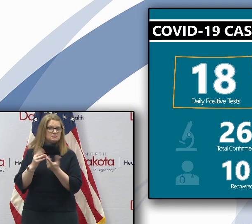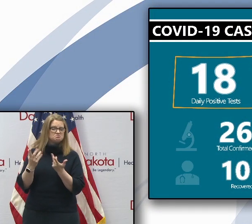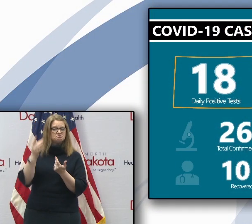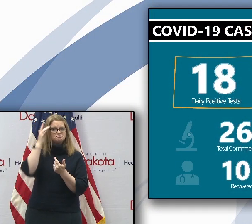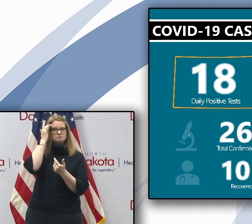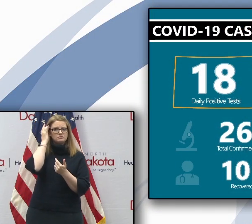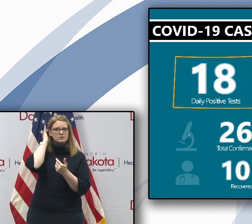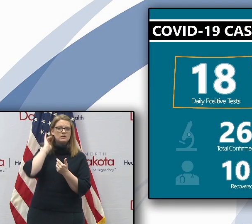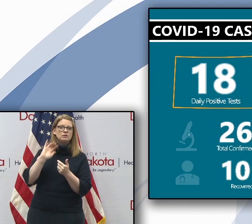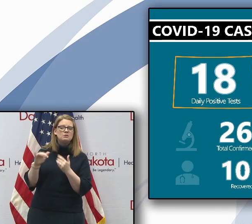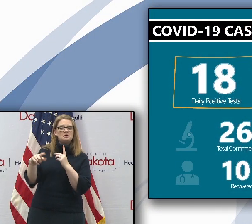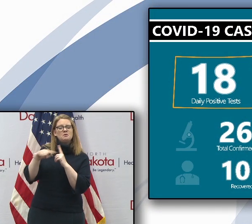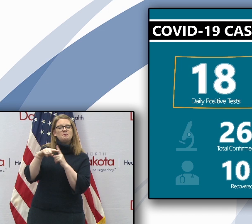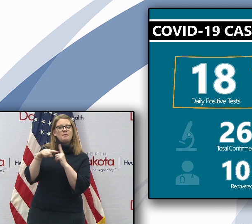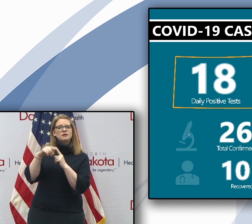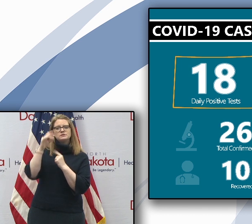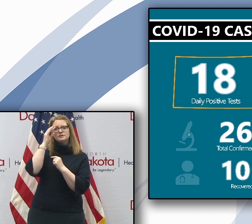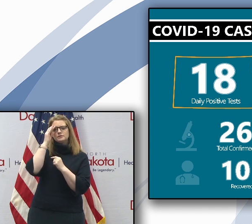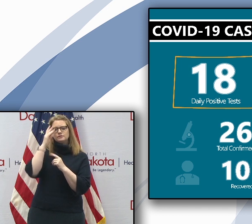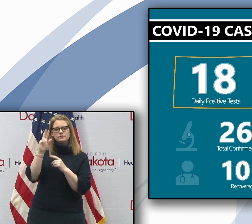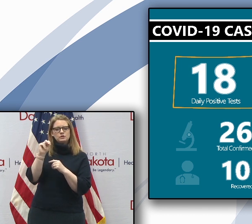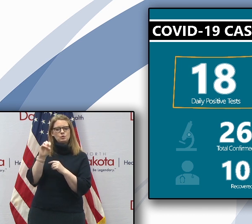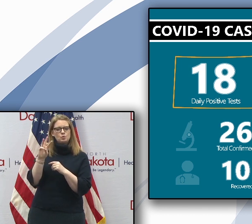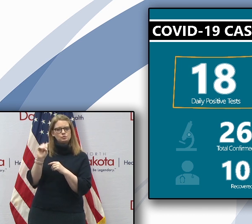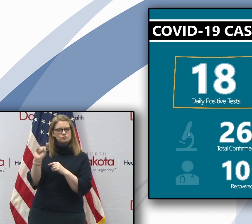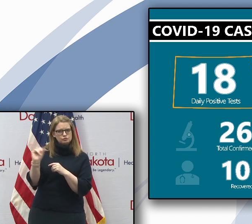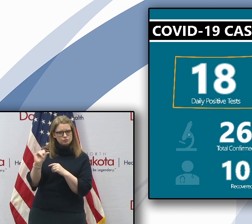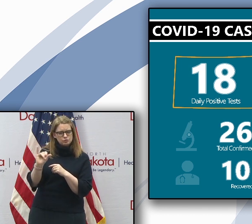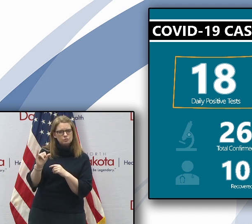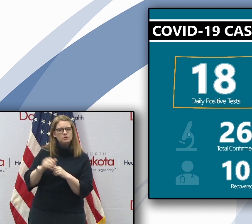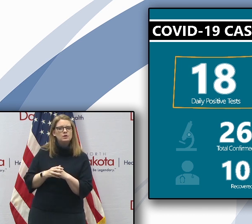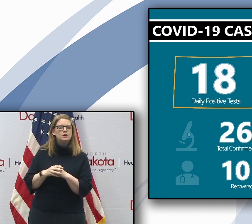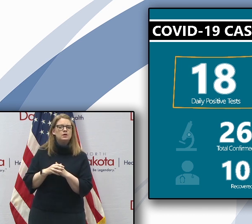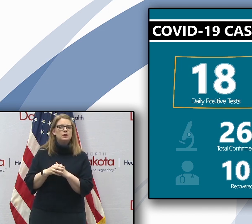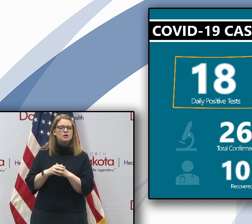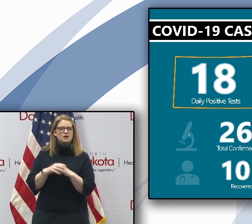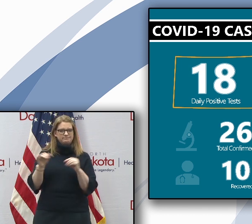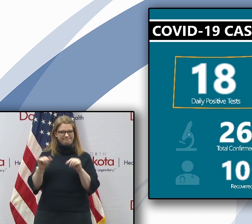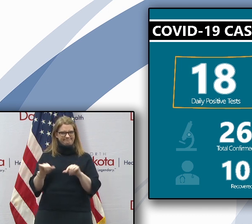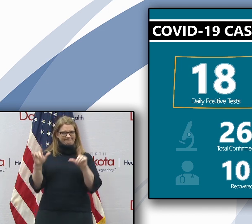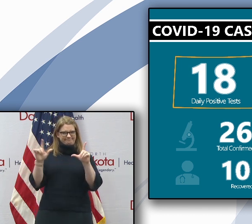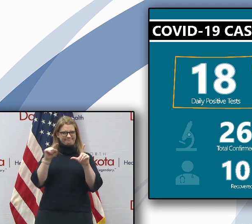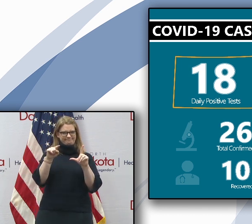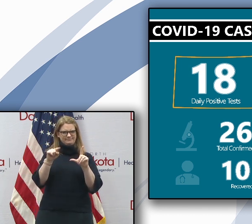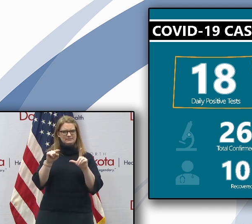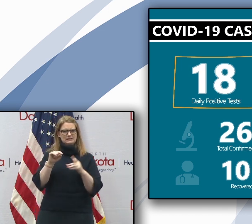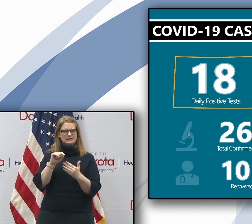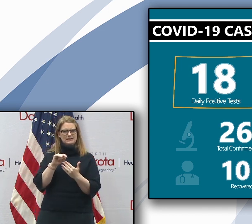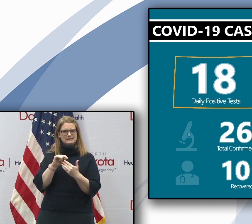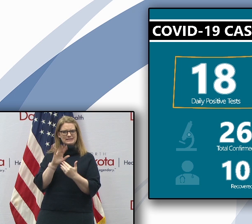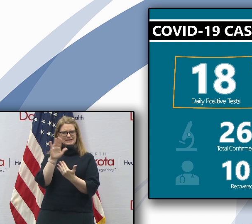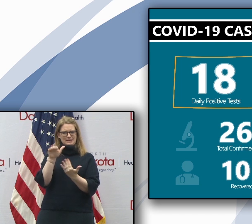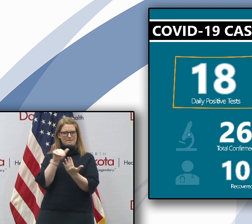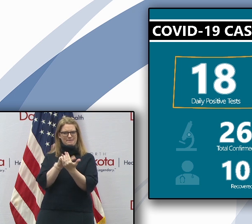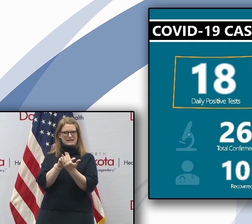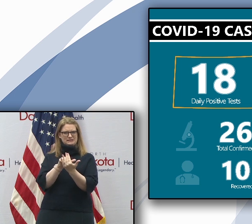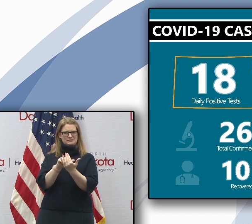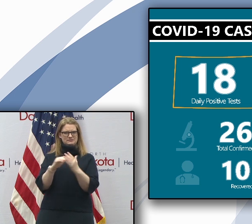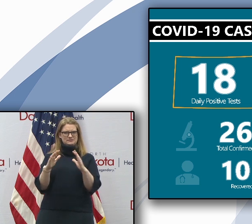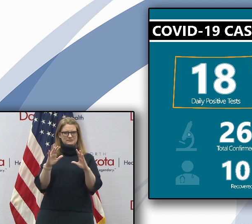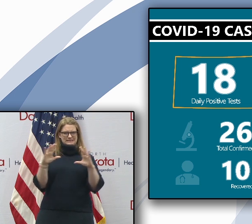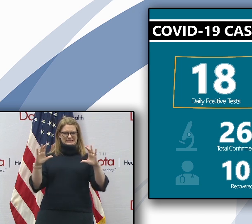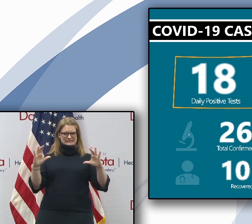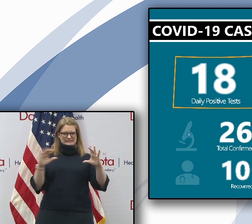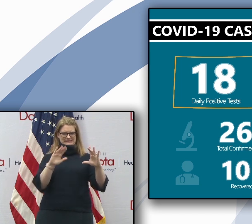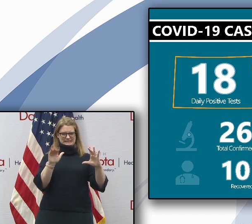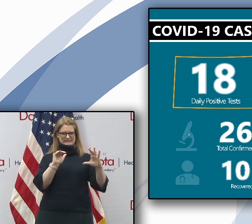news on that slide. And, and that's down in the center middle center. want to draw your attention to that,